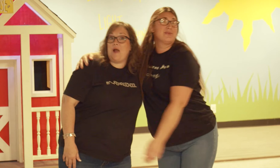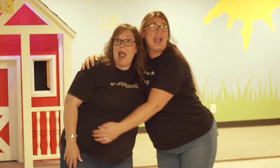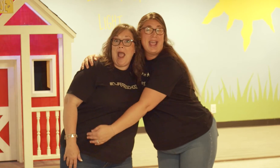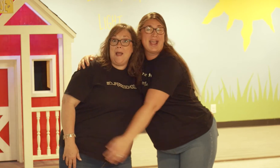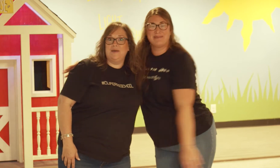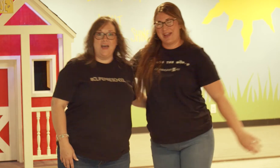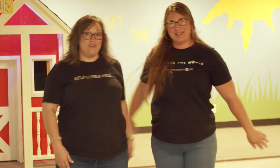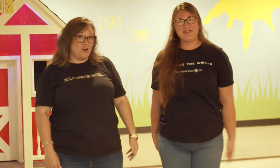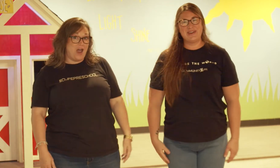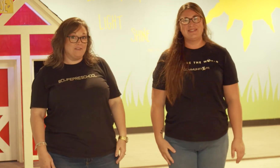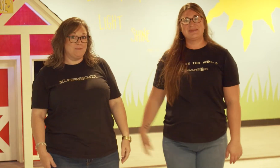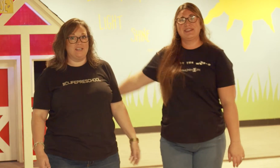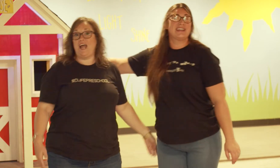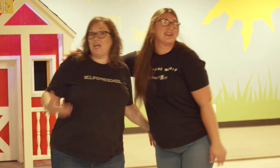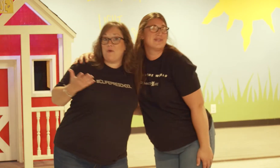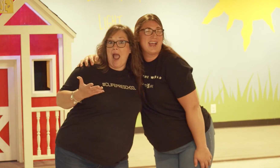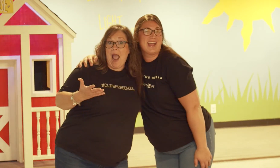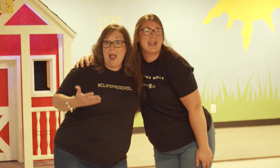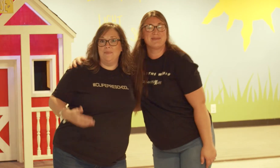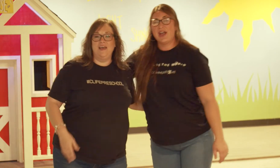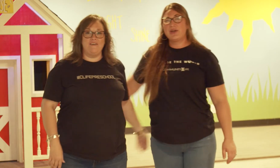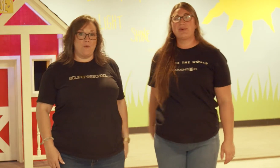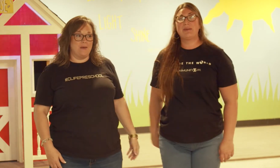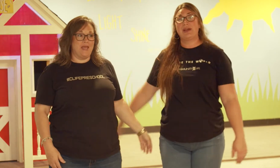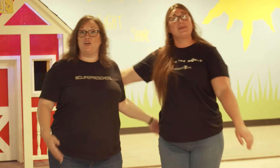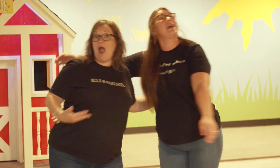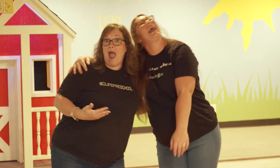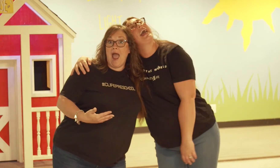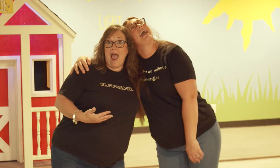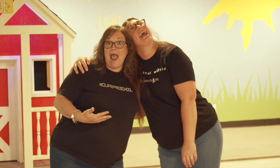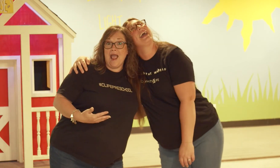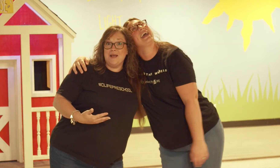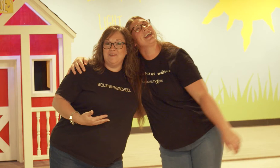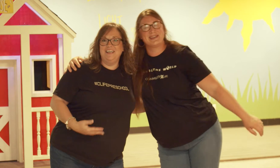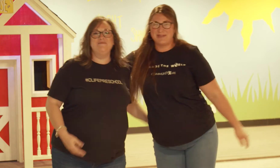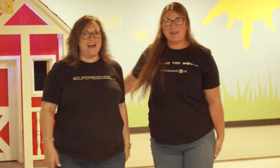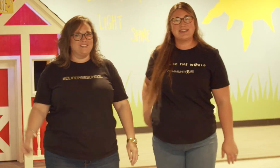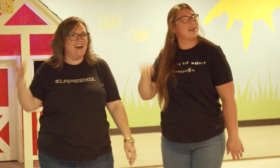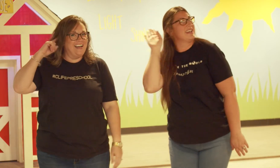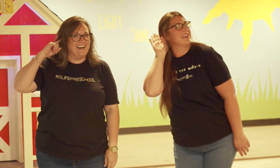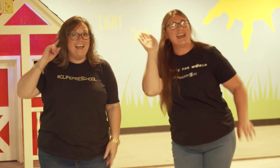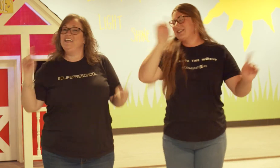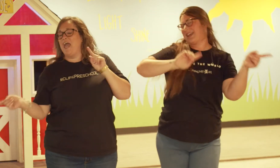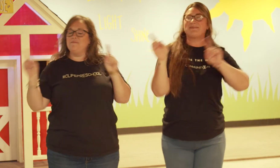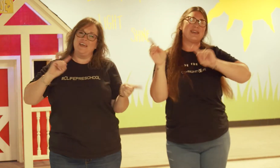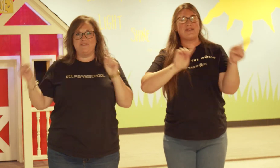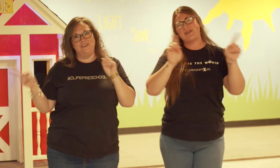grape, the fruit of the spirit's not a grape. You want to be a grape, you might as well hear it. You can't be a fruit